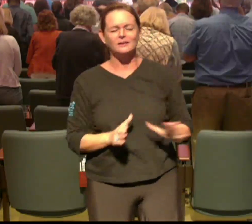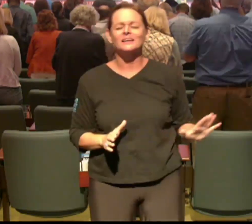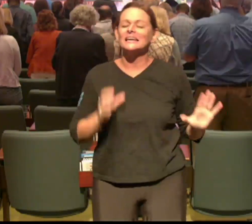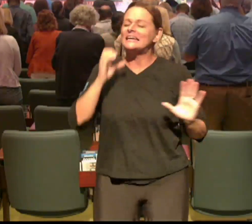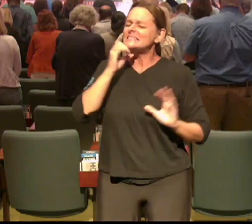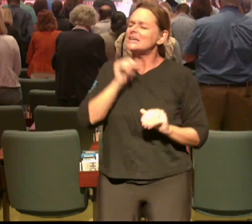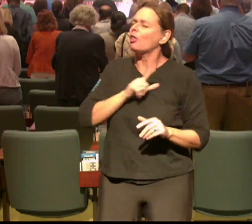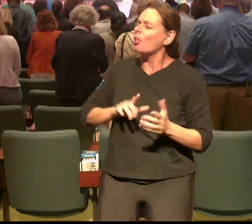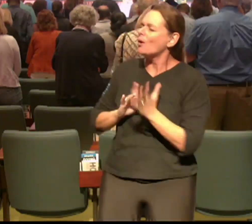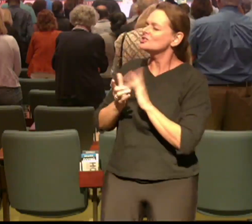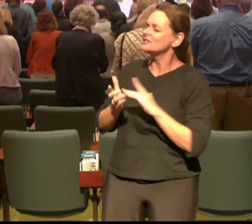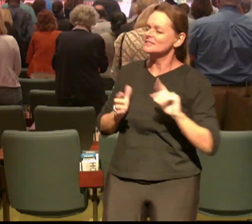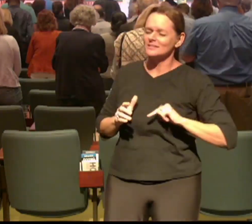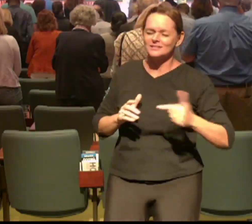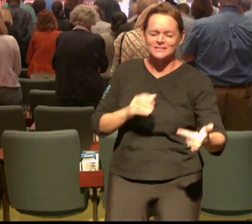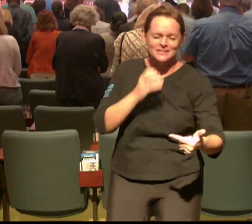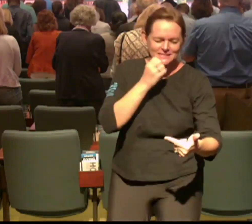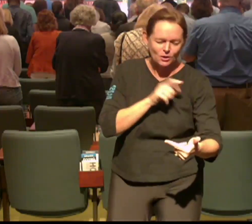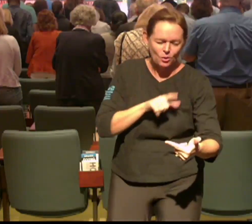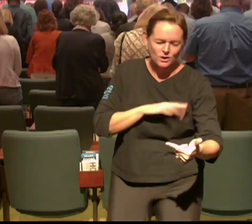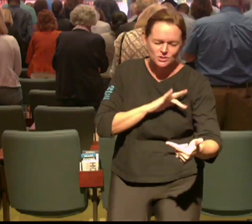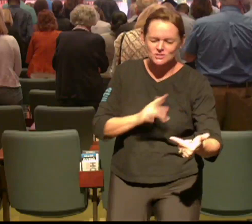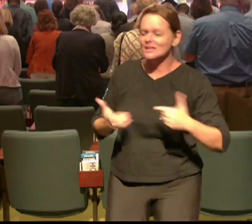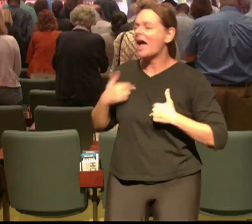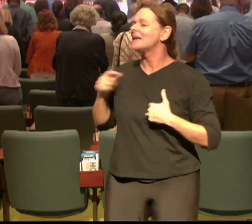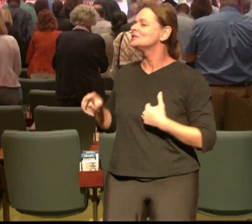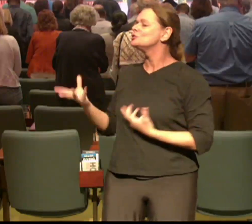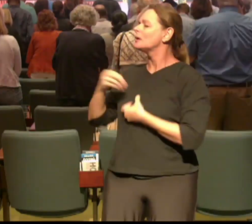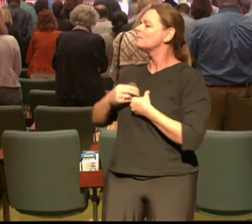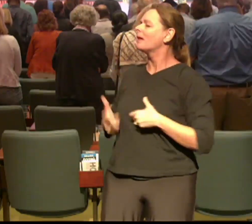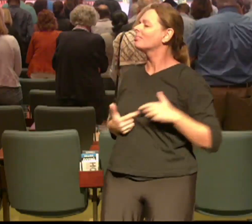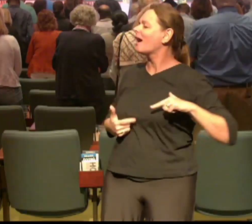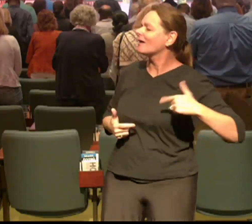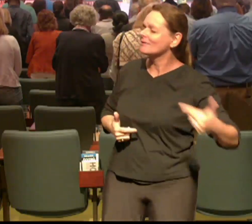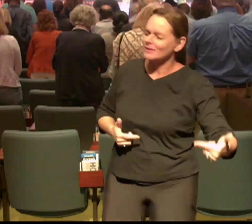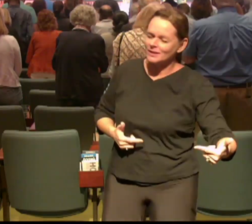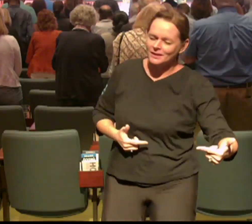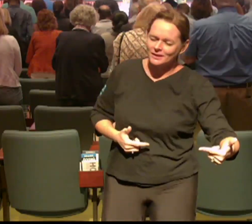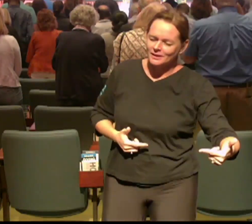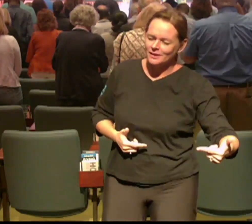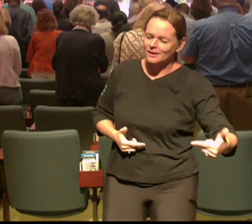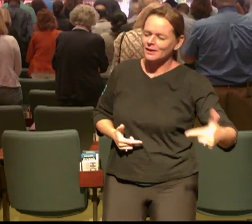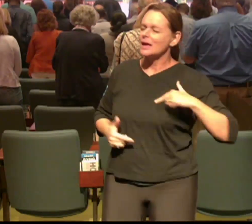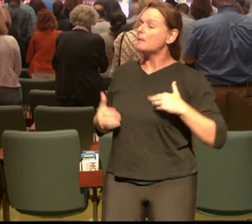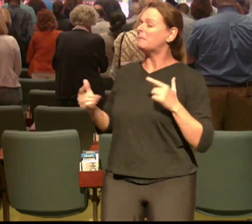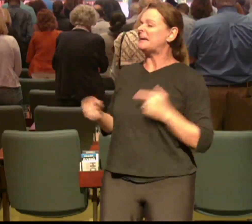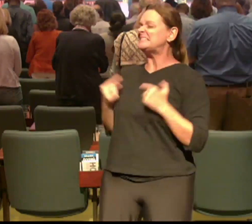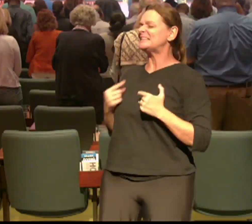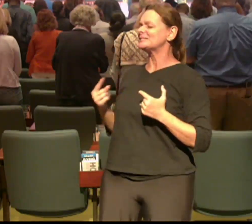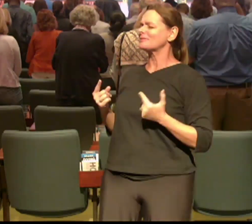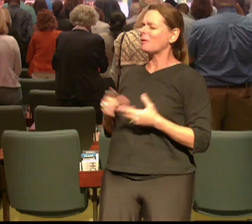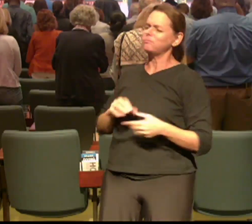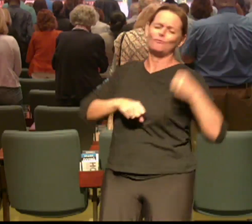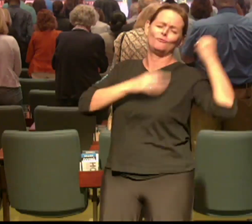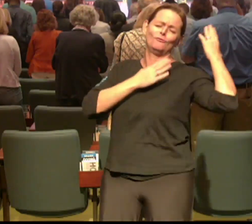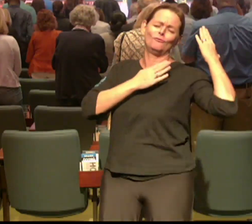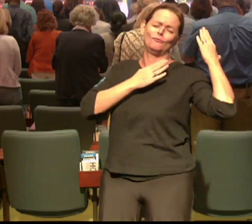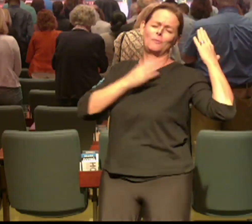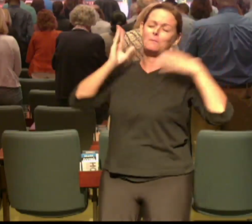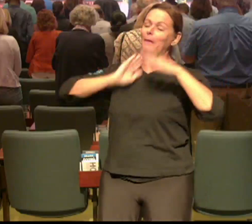need you in my life I need you in my life forgive me of all my sin forgive me of all my sin all my past all my past and make me a new